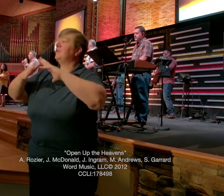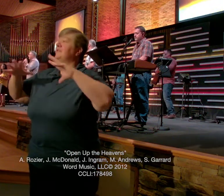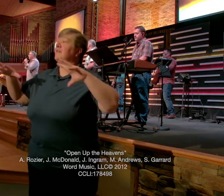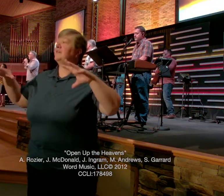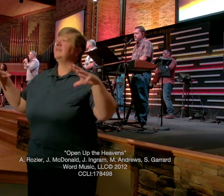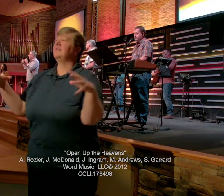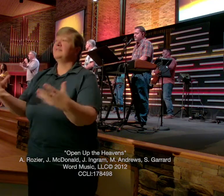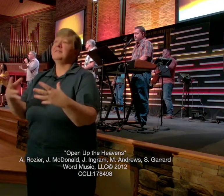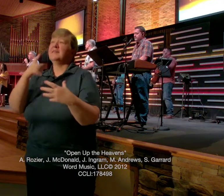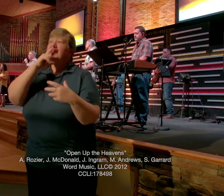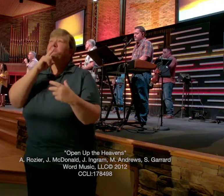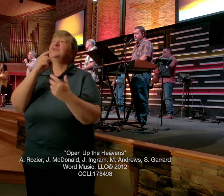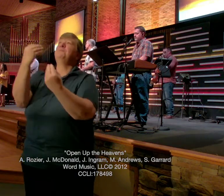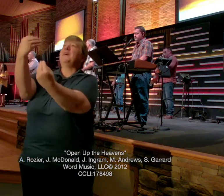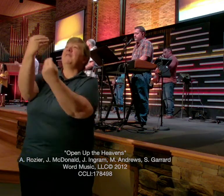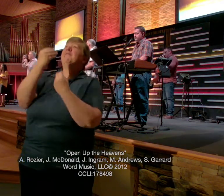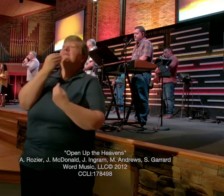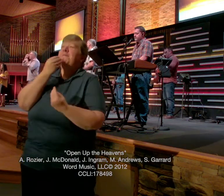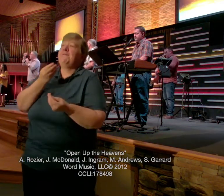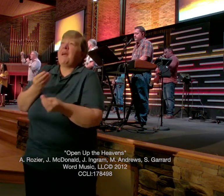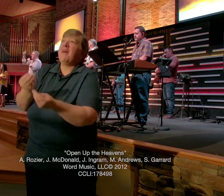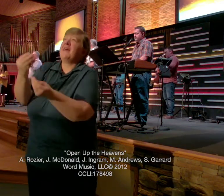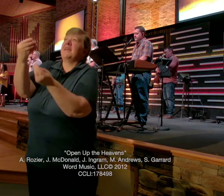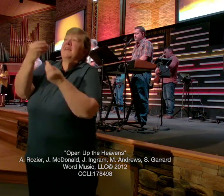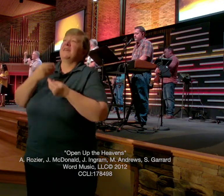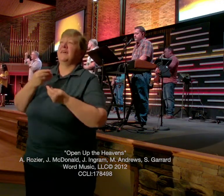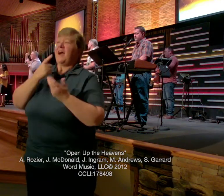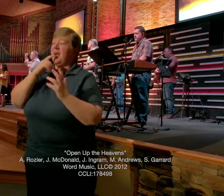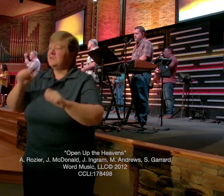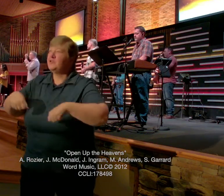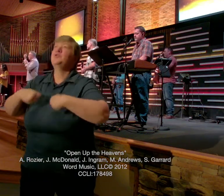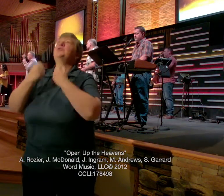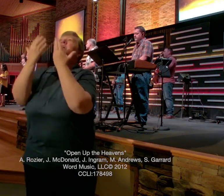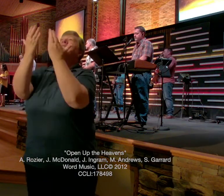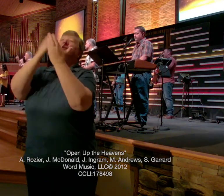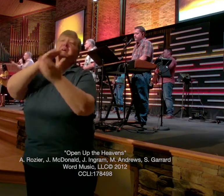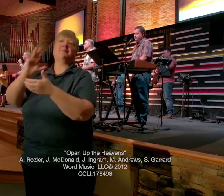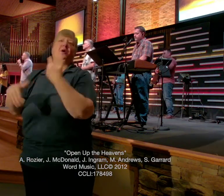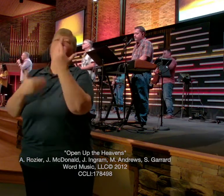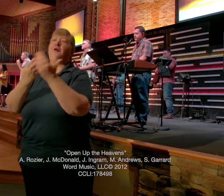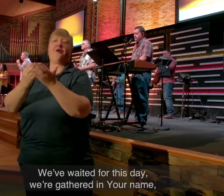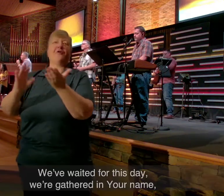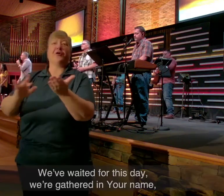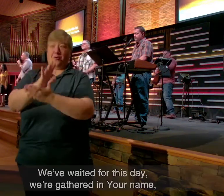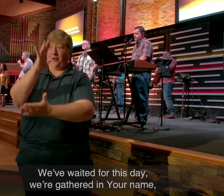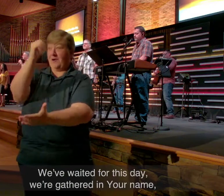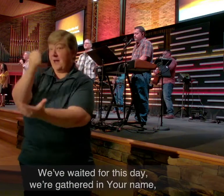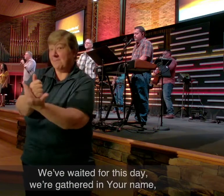fed by him. And to give him, him all the glory. Amen.